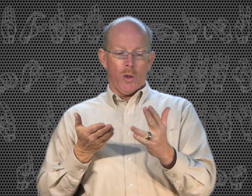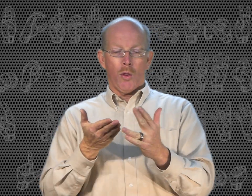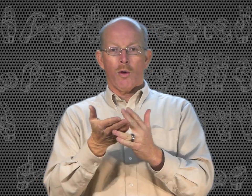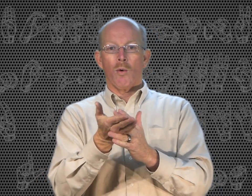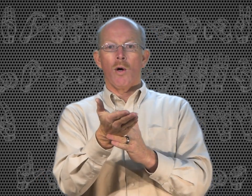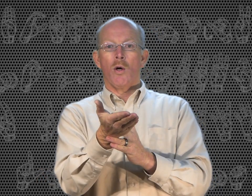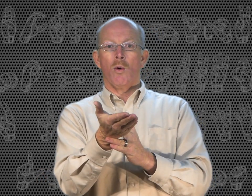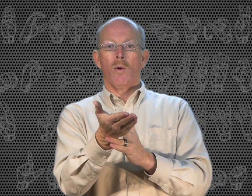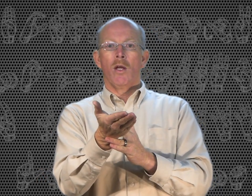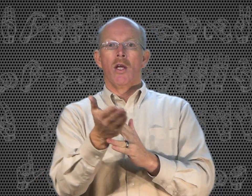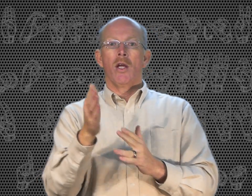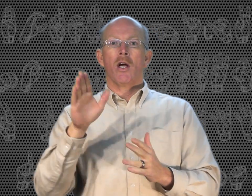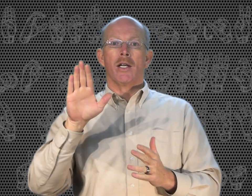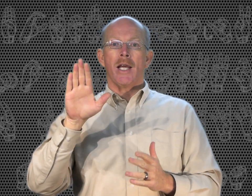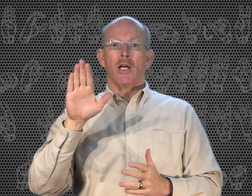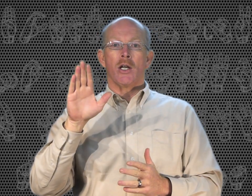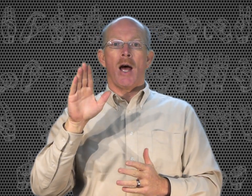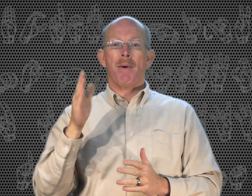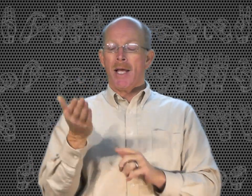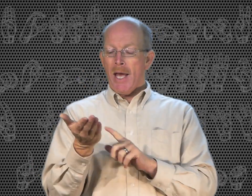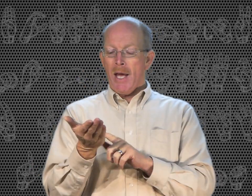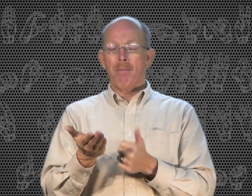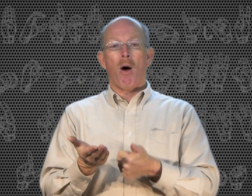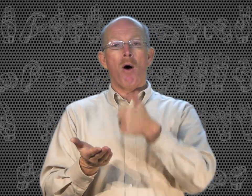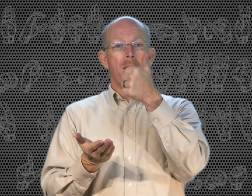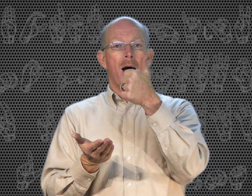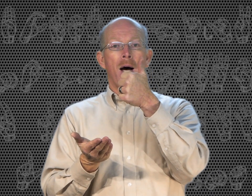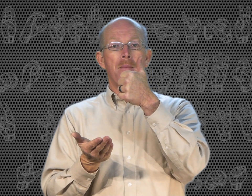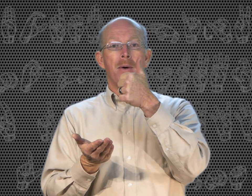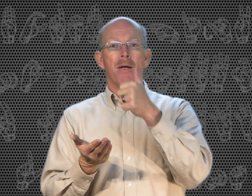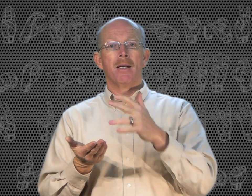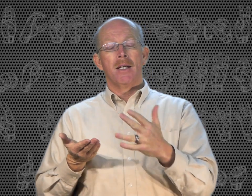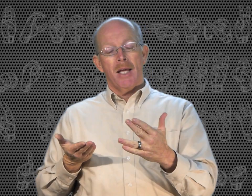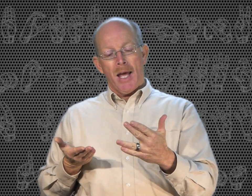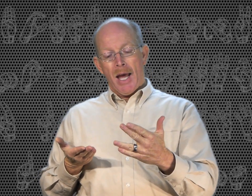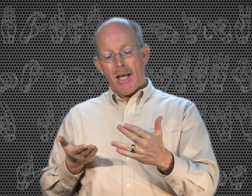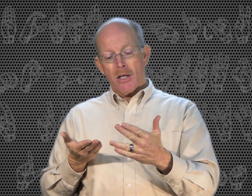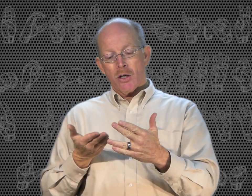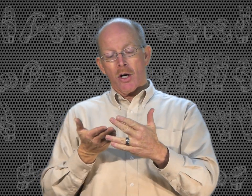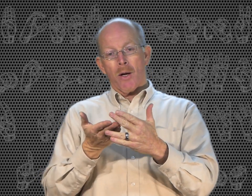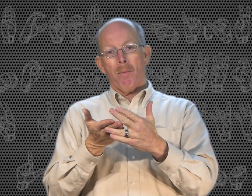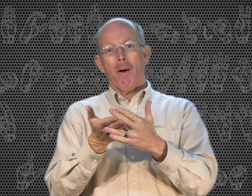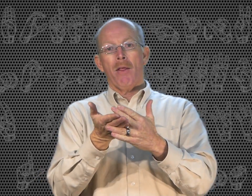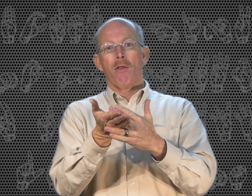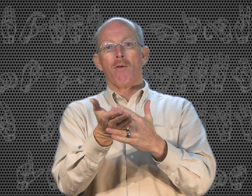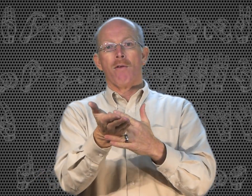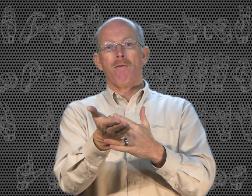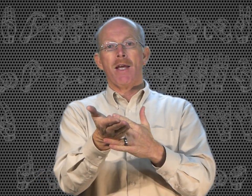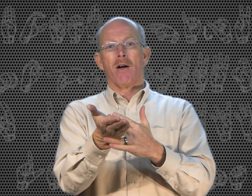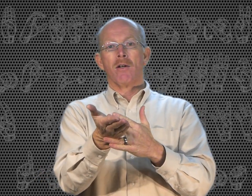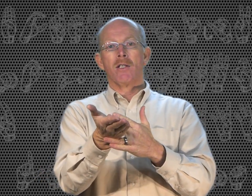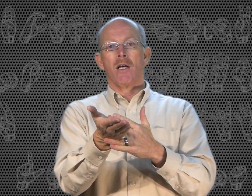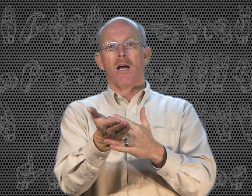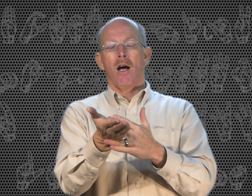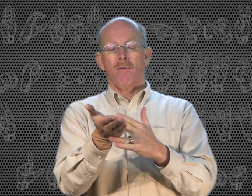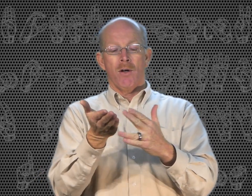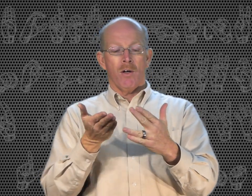Through. You're going to take your dominant hand, palm up, and then you're going to put it through the fingers of your